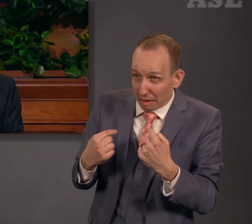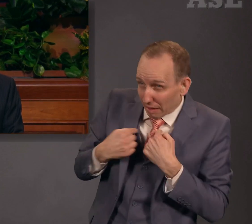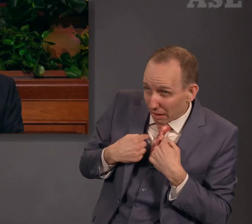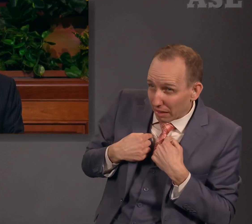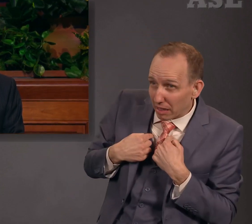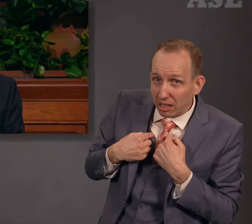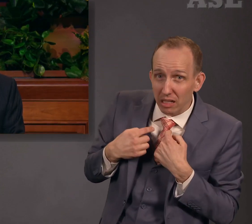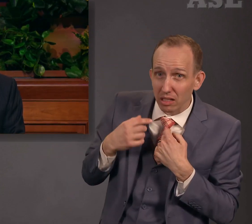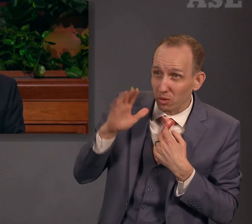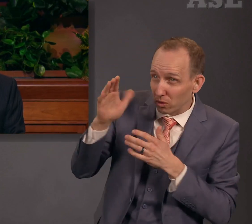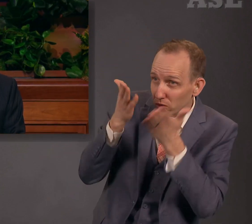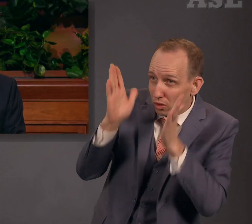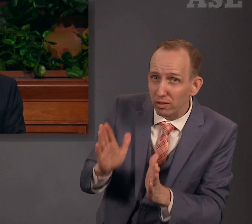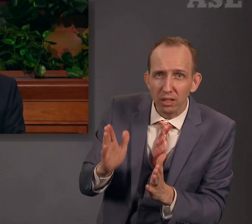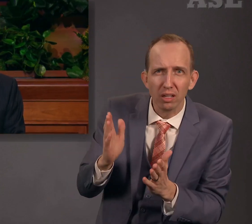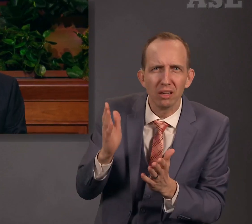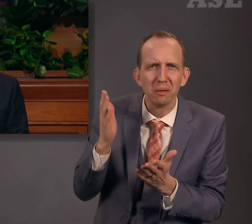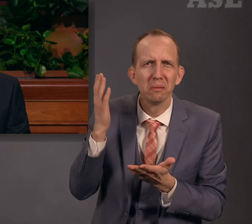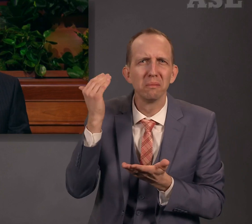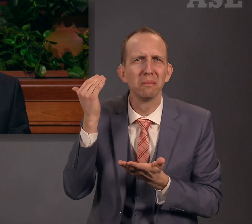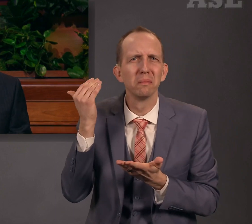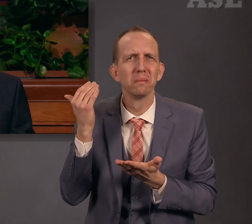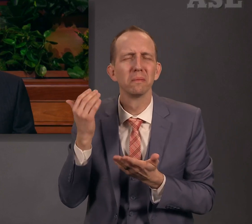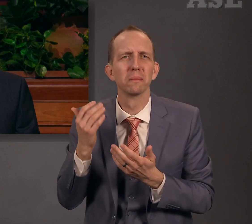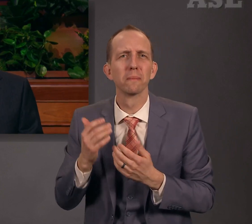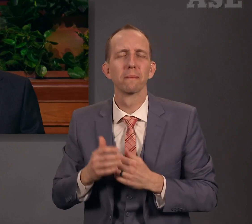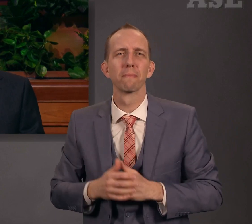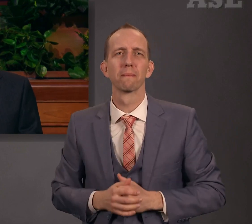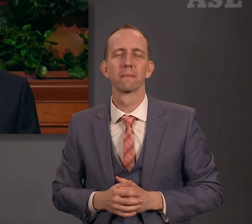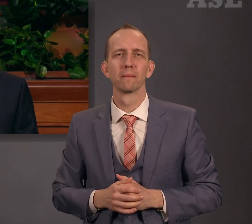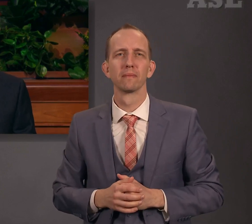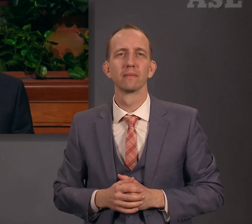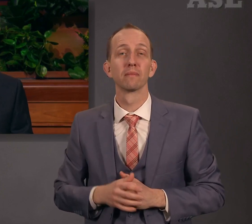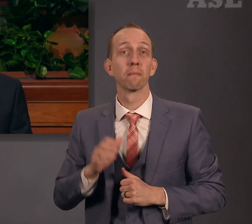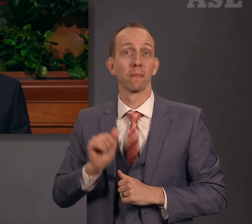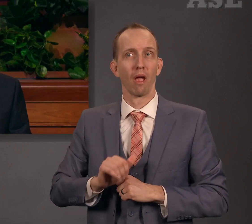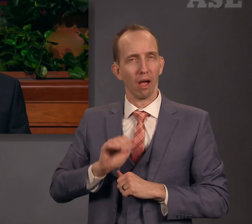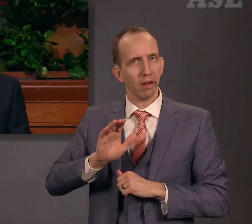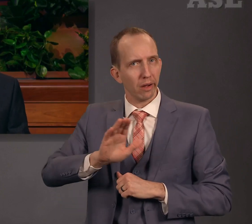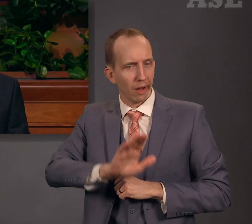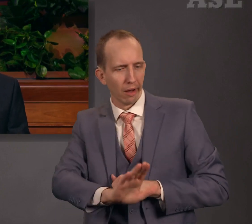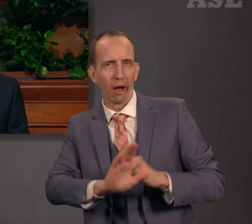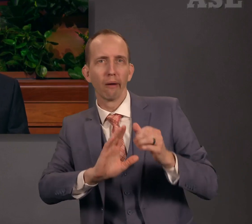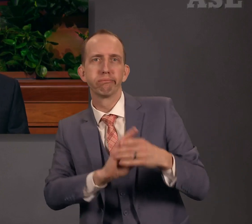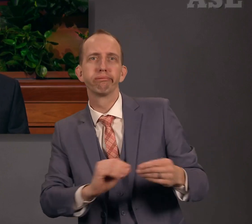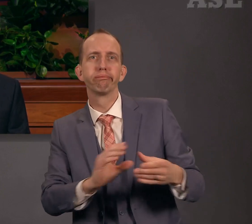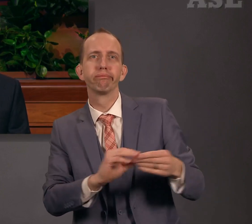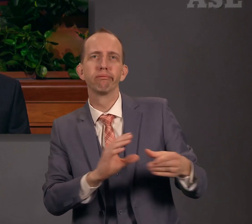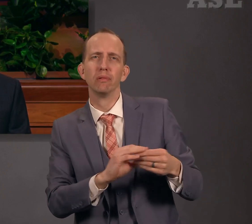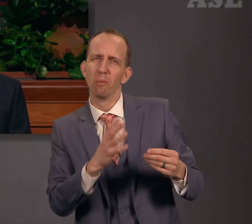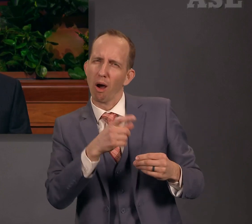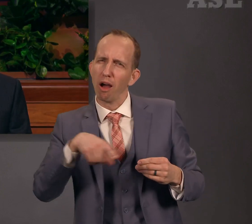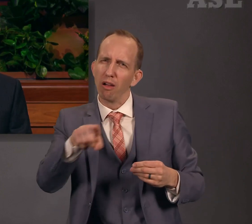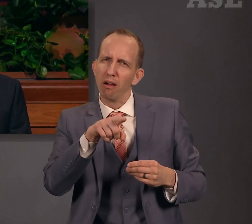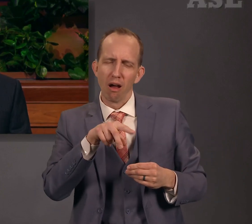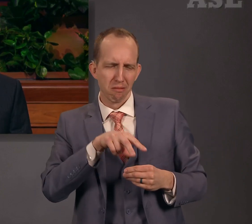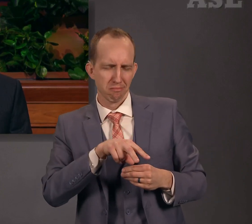thy servant?" Please notice that at the time of Enoch's call to serve, he became